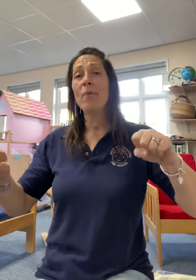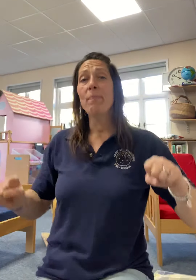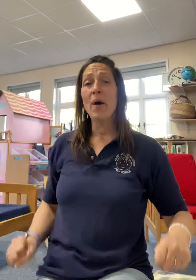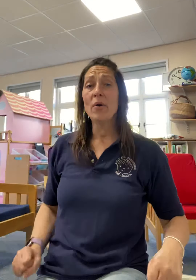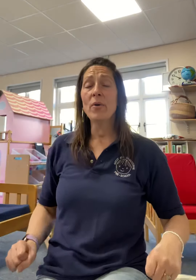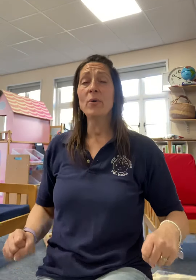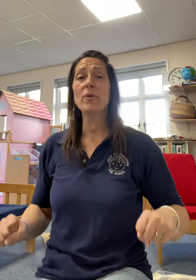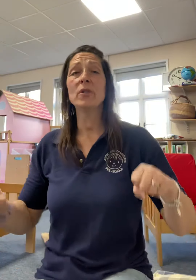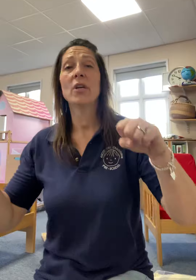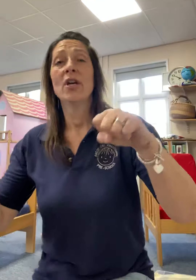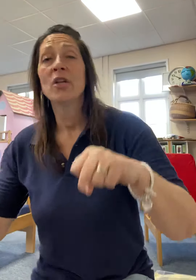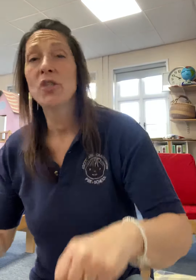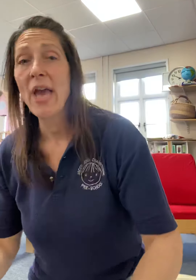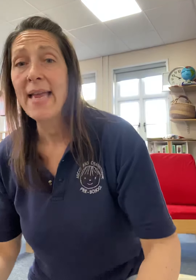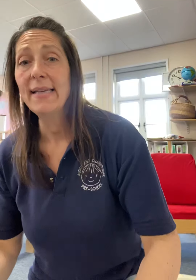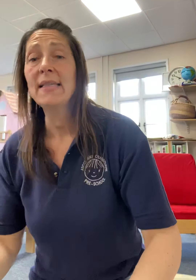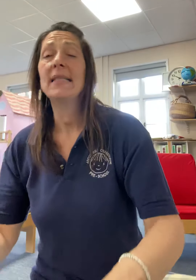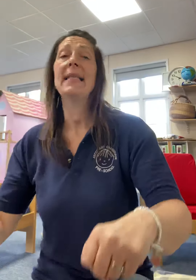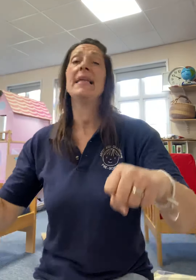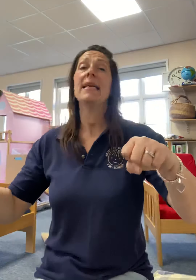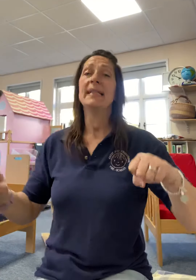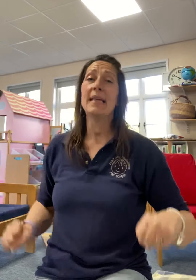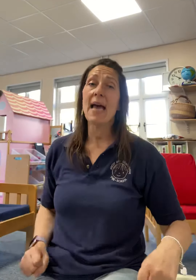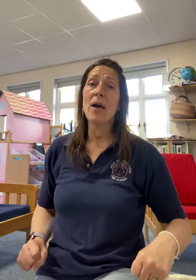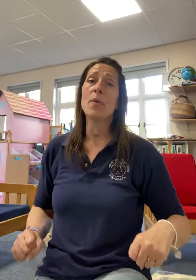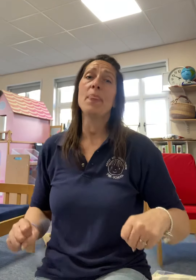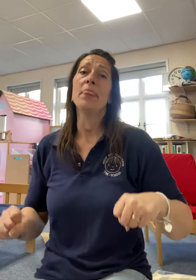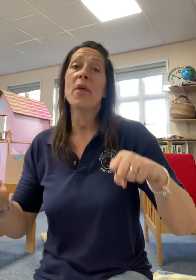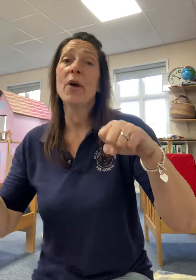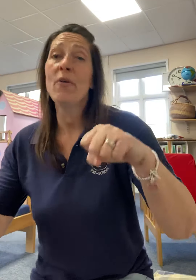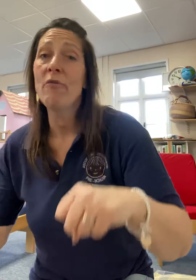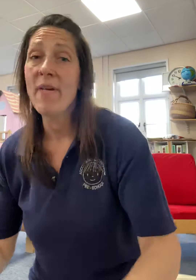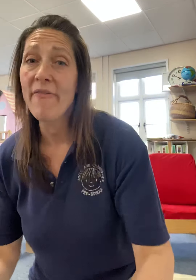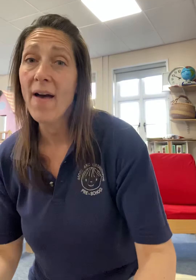boat, gently down the river.